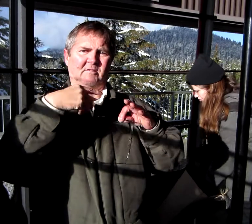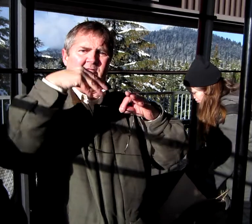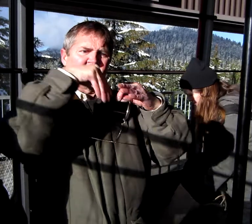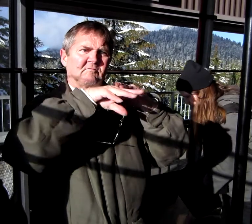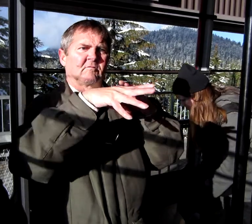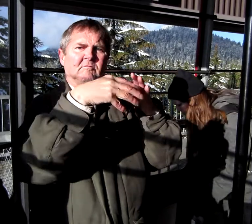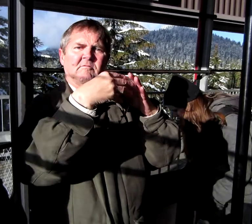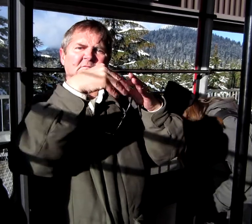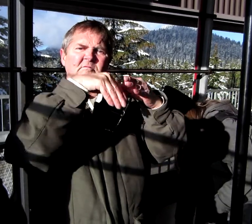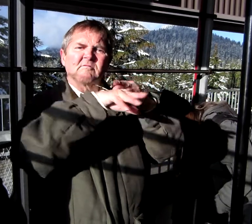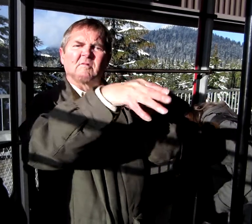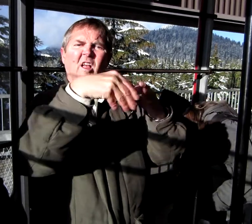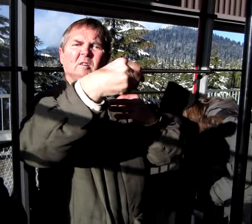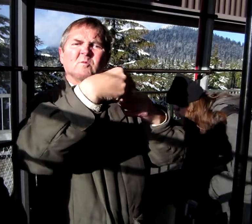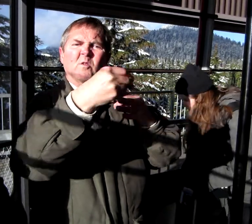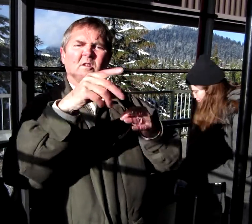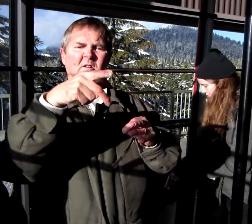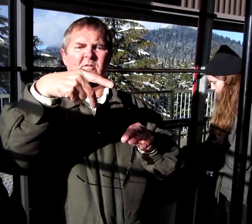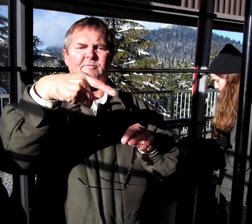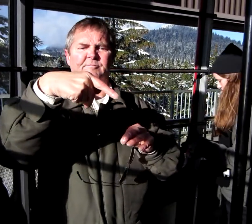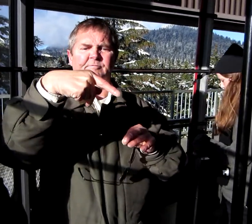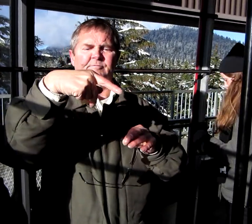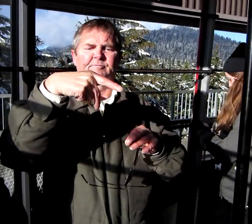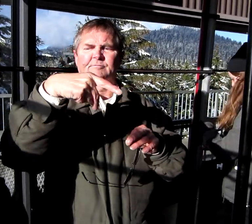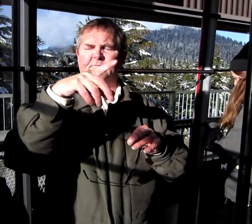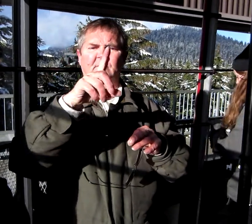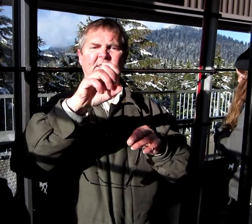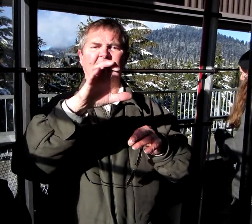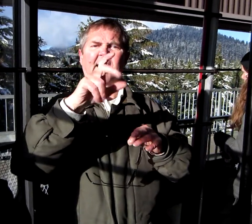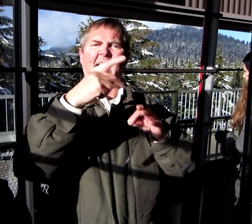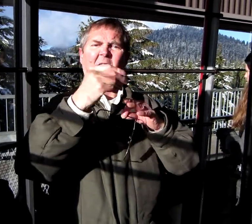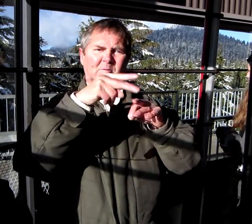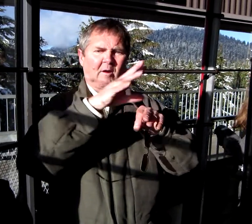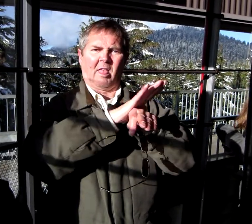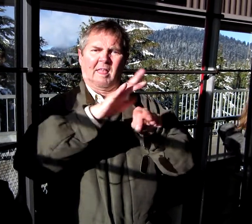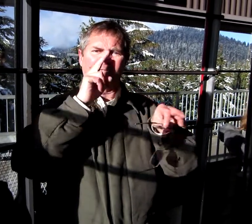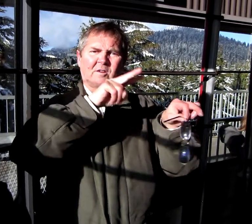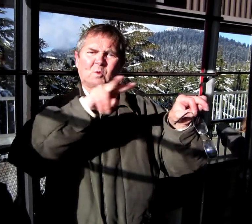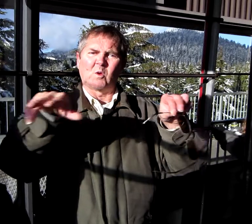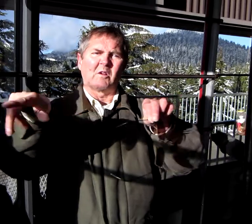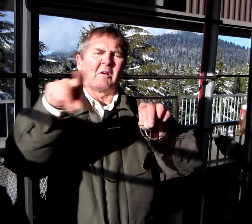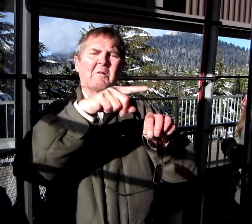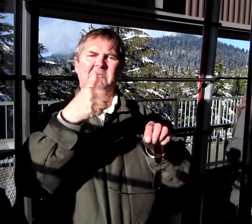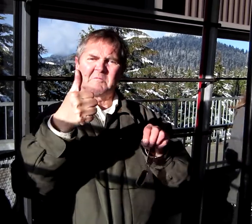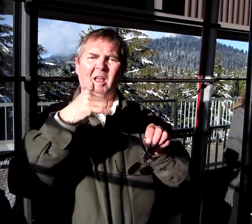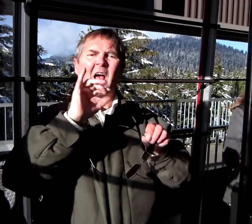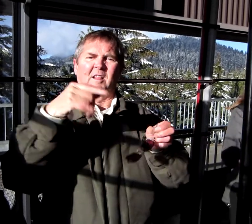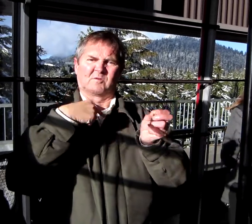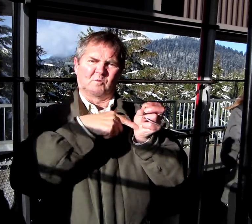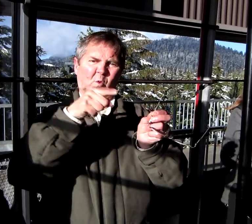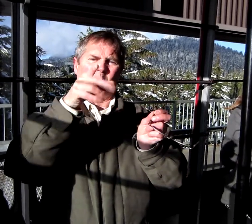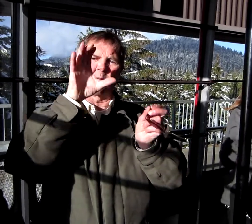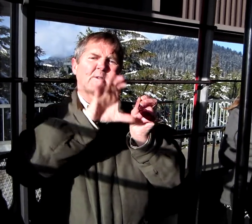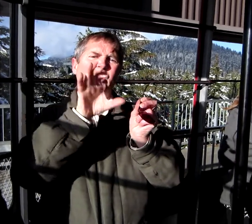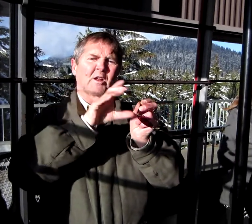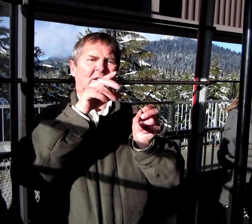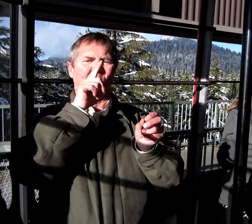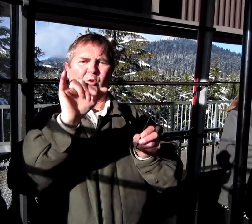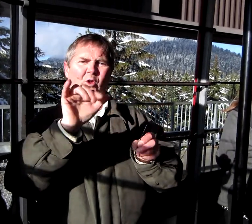13g. And we'll when the He's standing there on